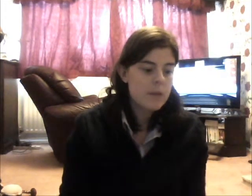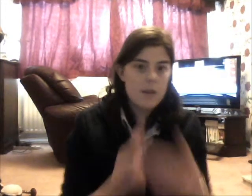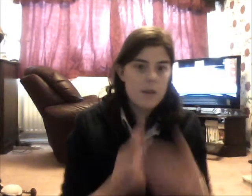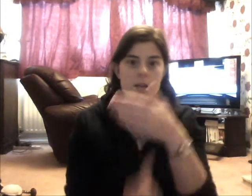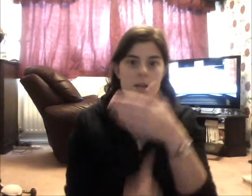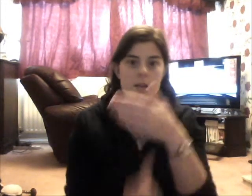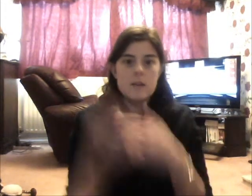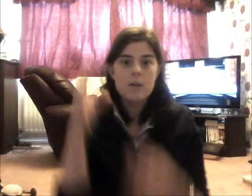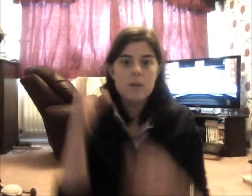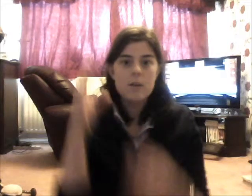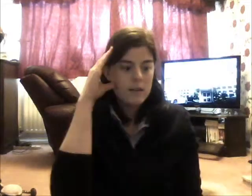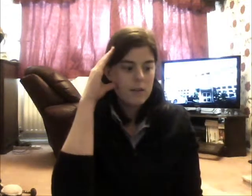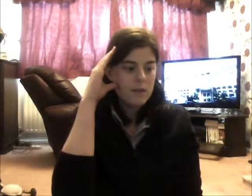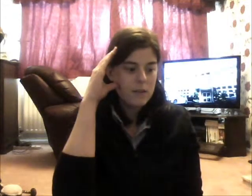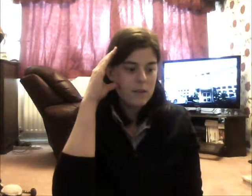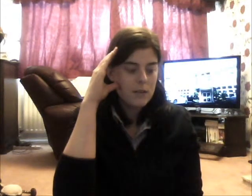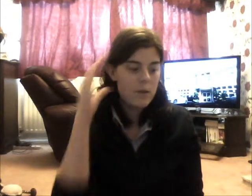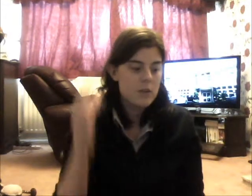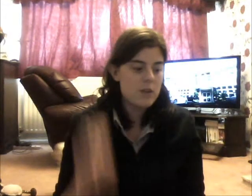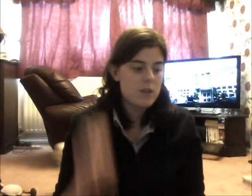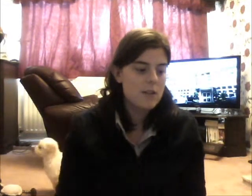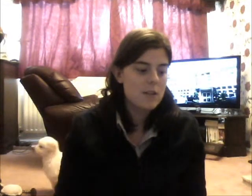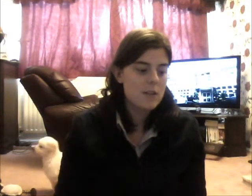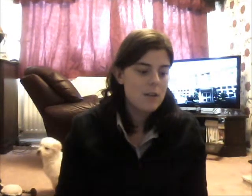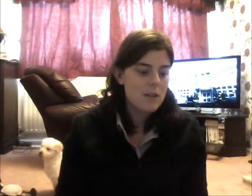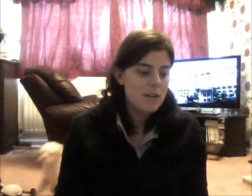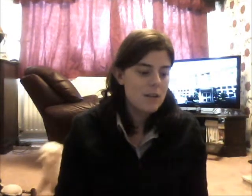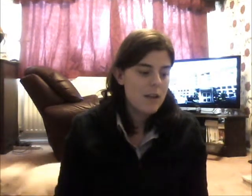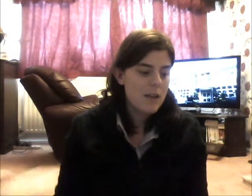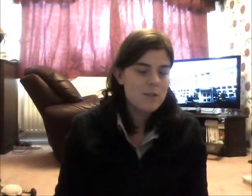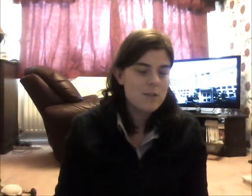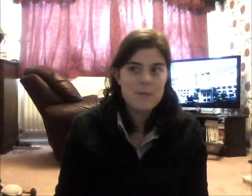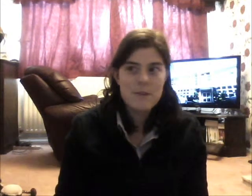Single bed. Oh, actually. Hang on, just give me a sec.